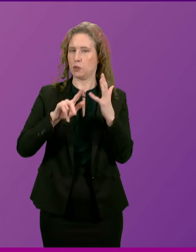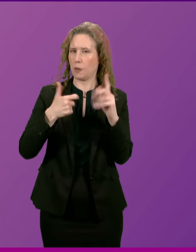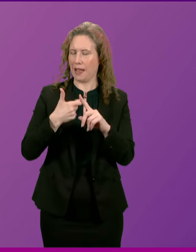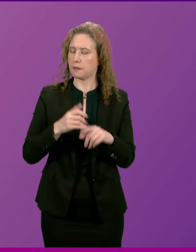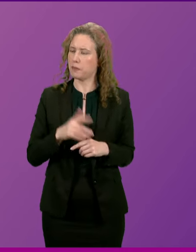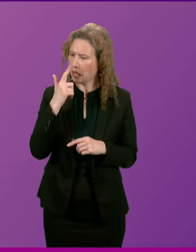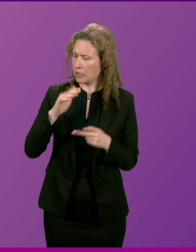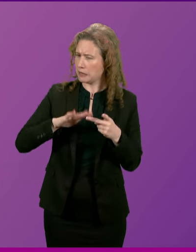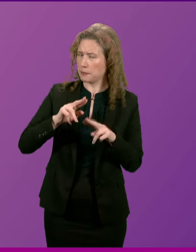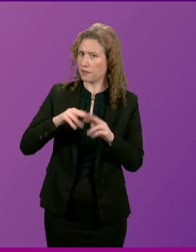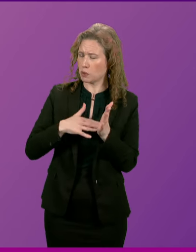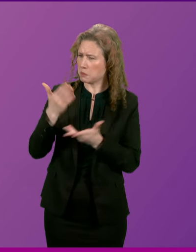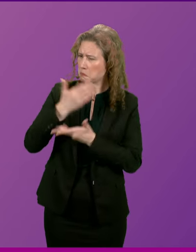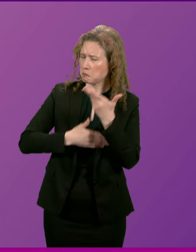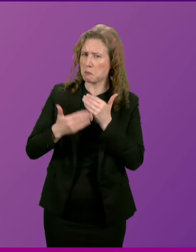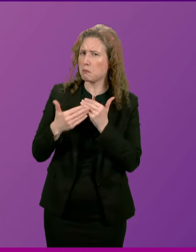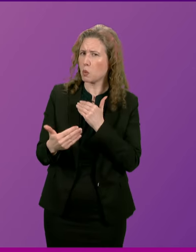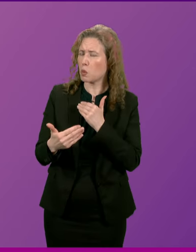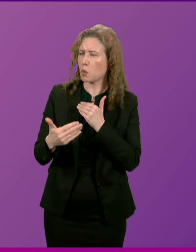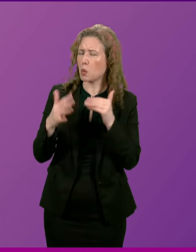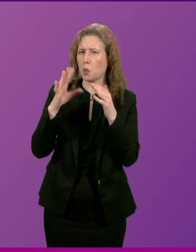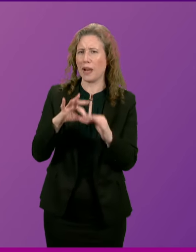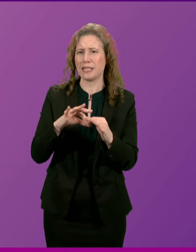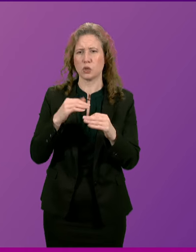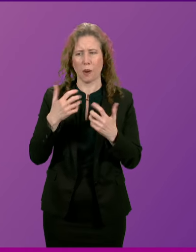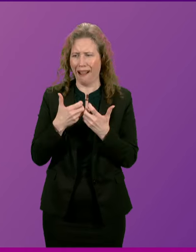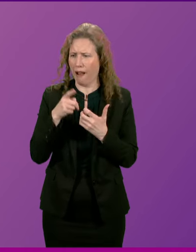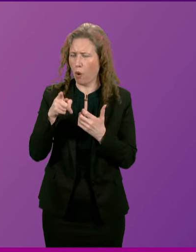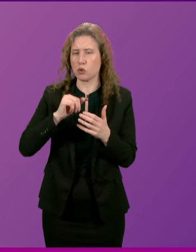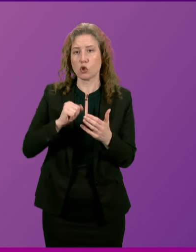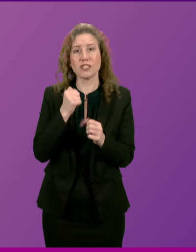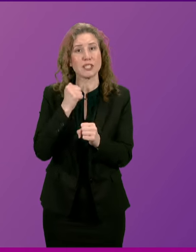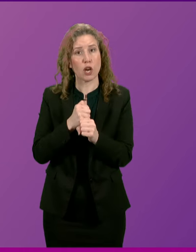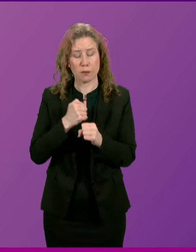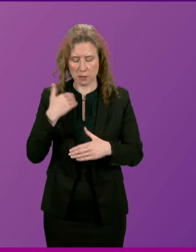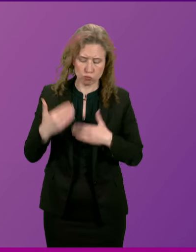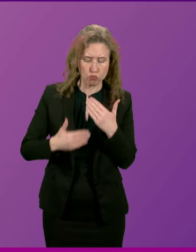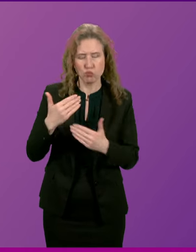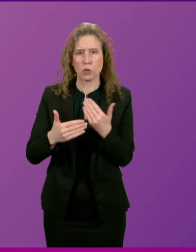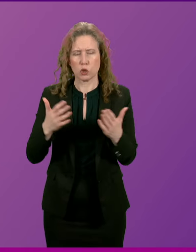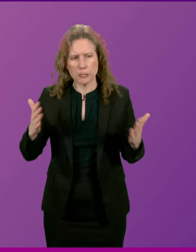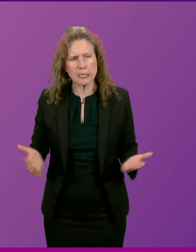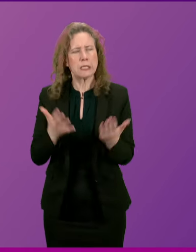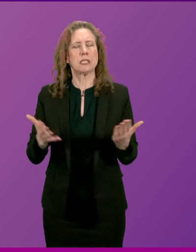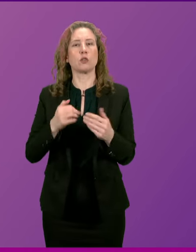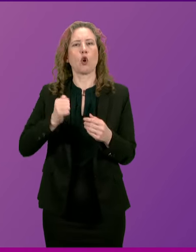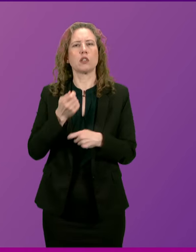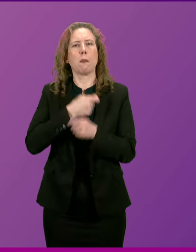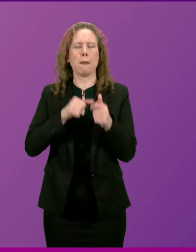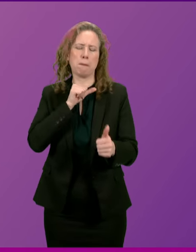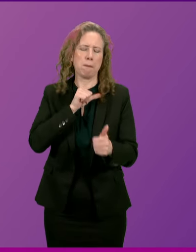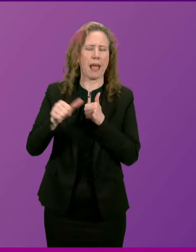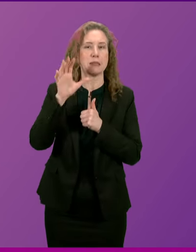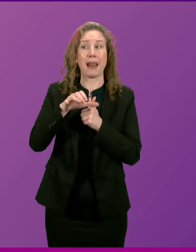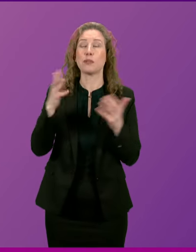First Minister say any more about the steps that the Scottish Government is taking to make Scotland the best